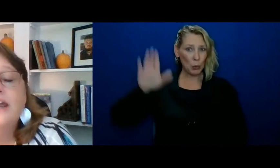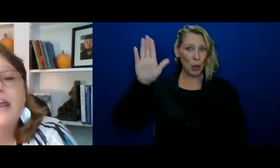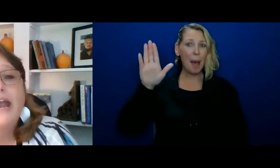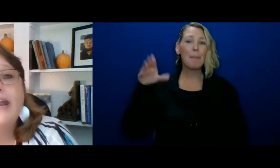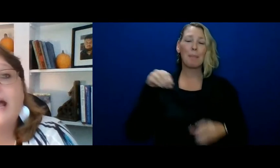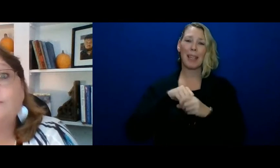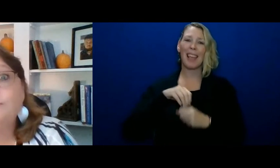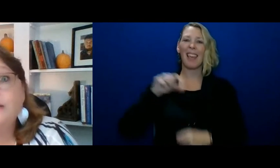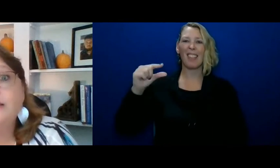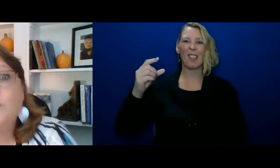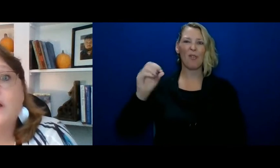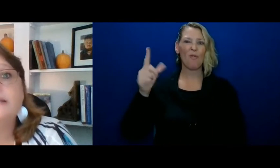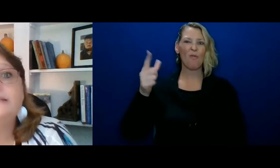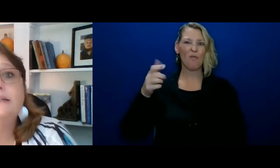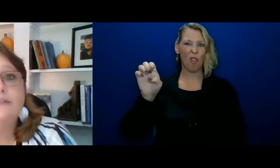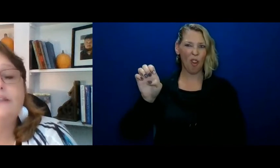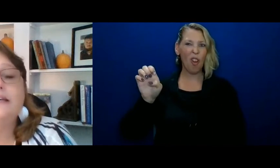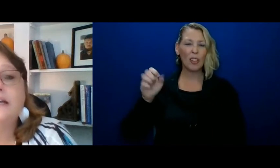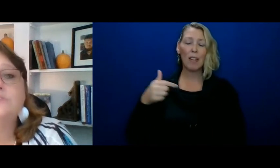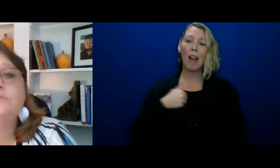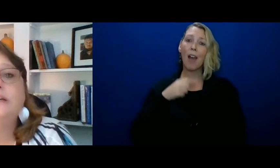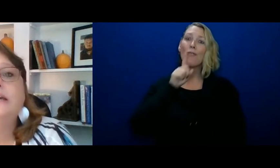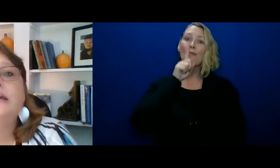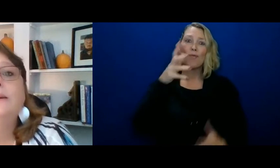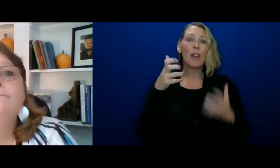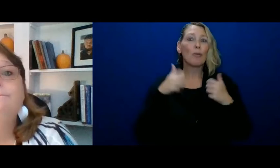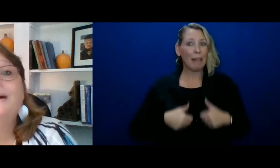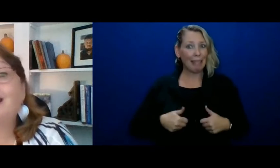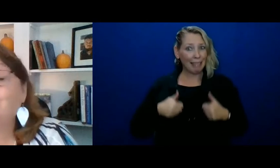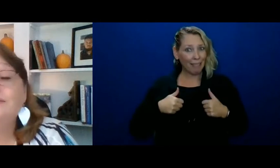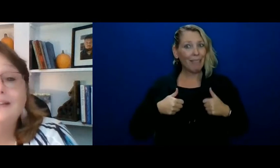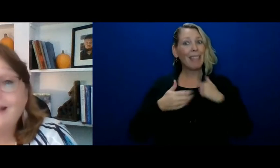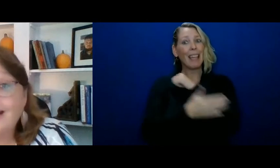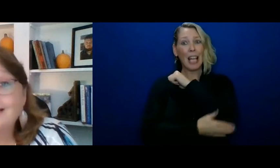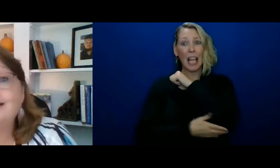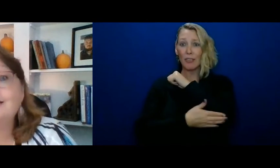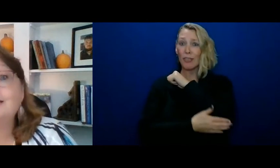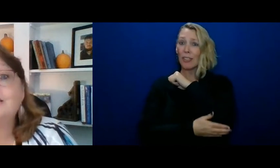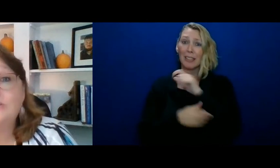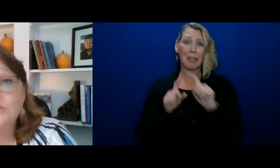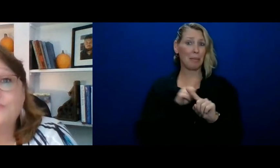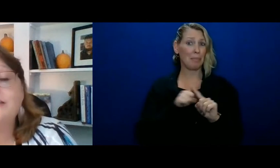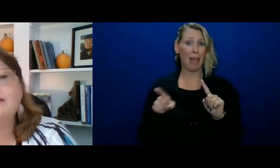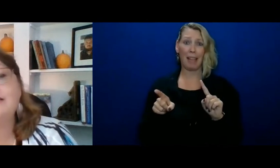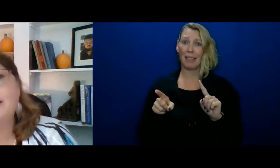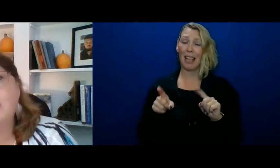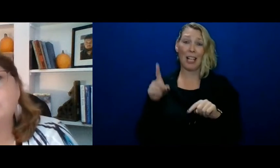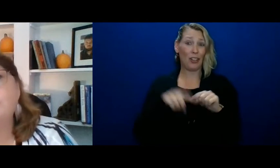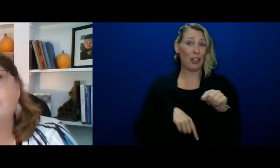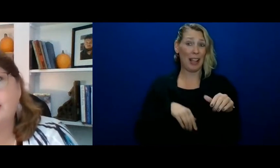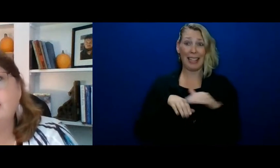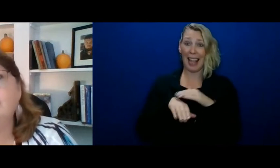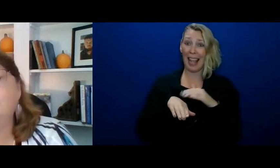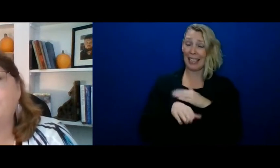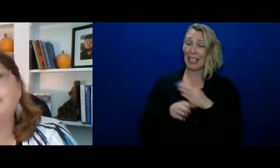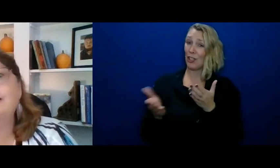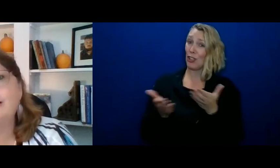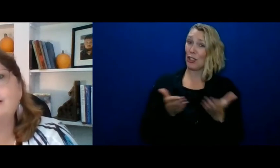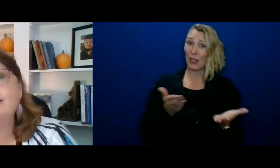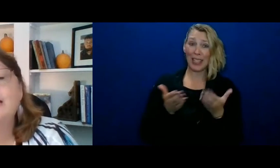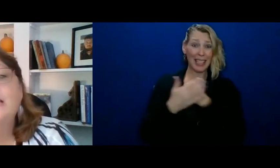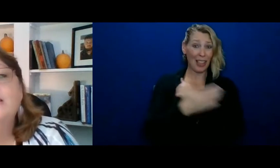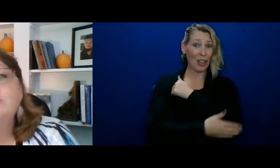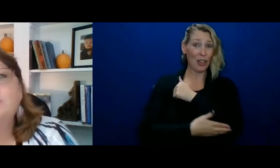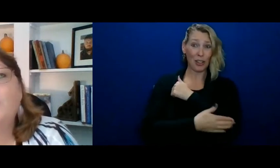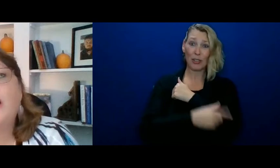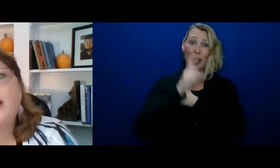gorge and I really wanted to live in the country. But I couldn't get access to services in the country that I needed for my